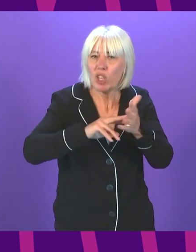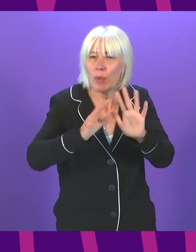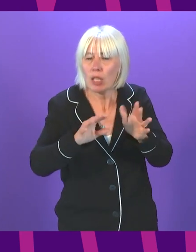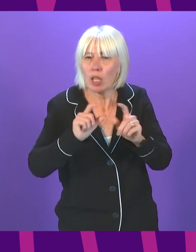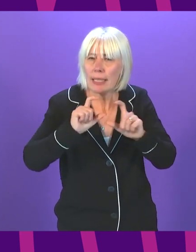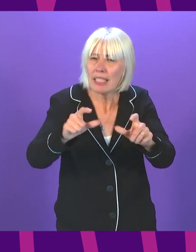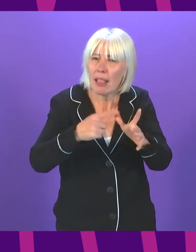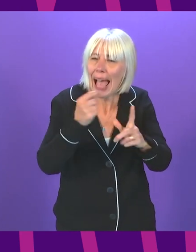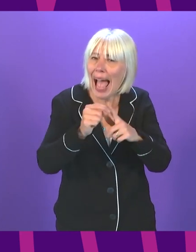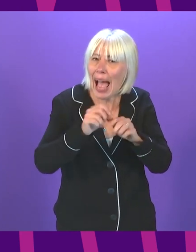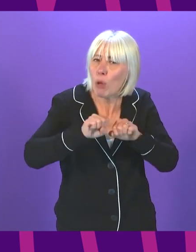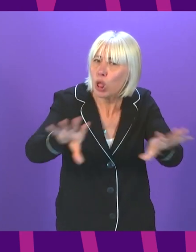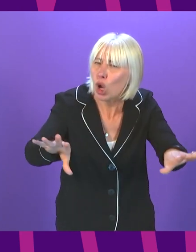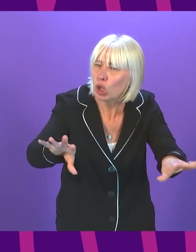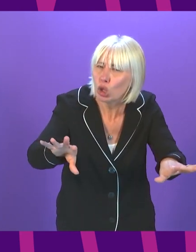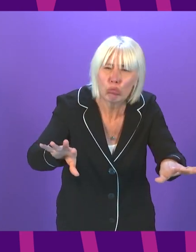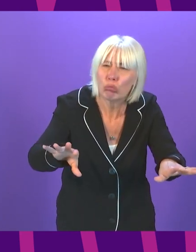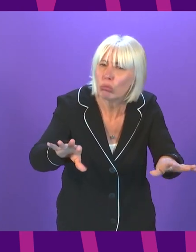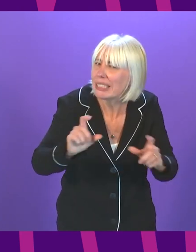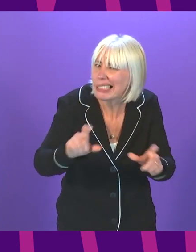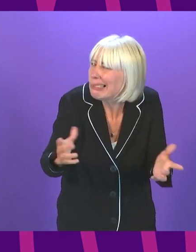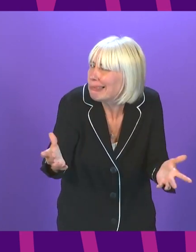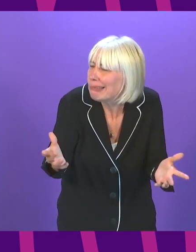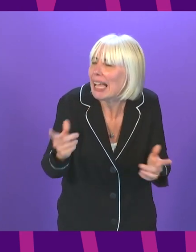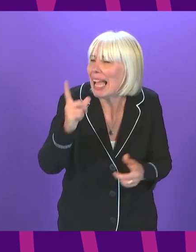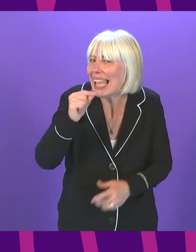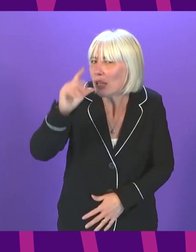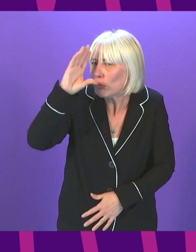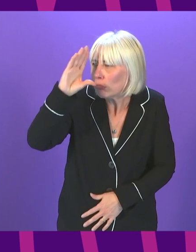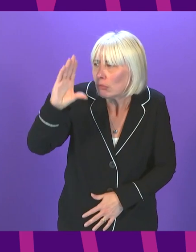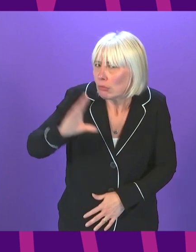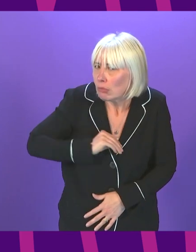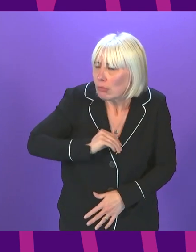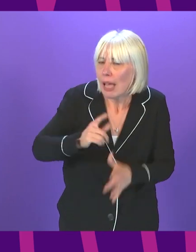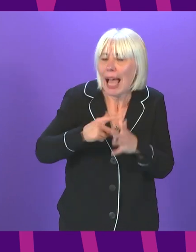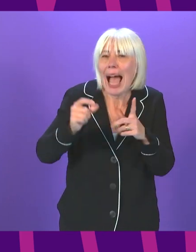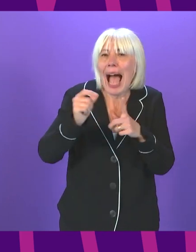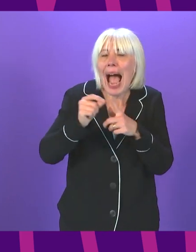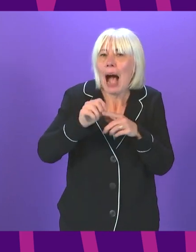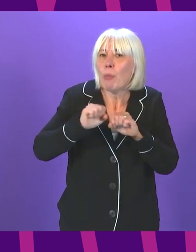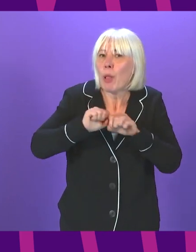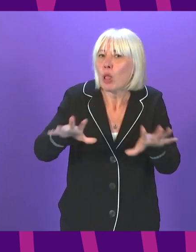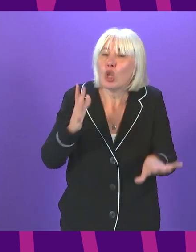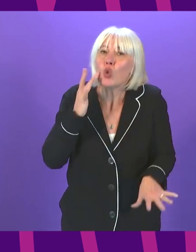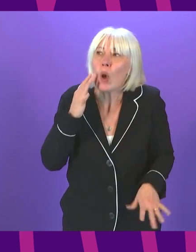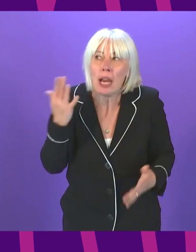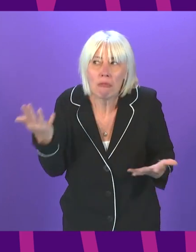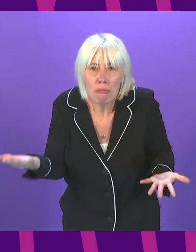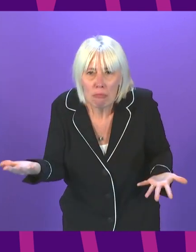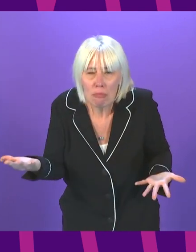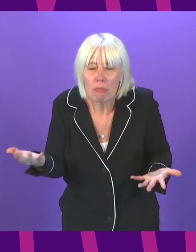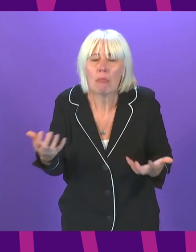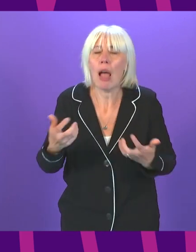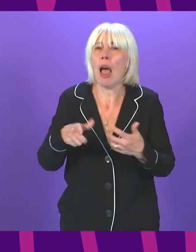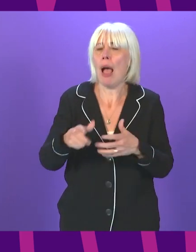app launched. Can the First Minister give the Chamber any more detail on when that app might be launched and how it might